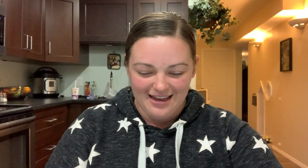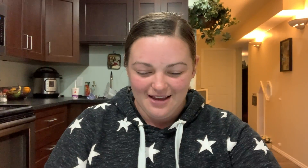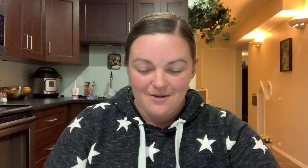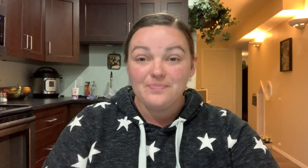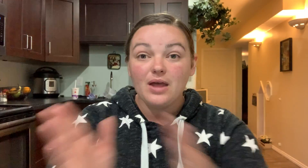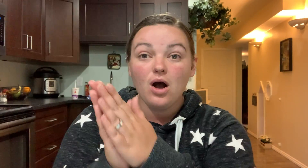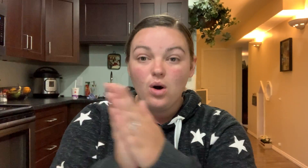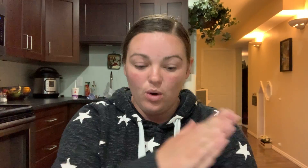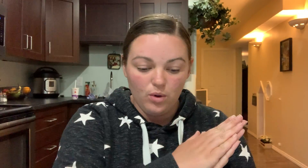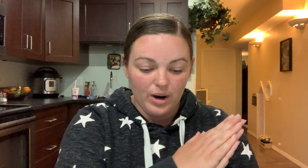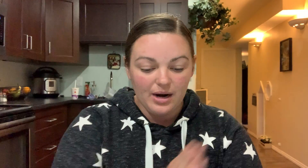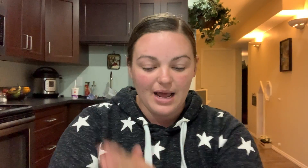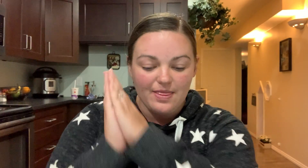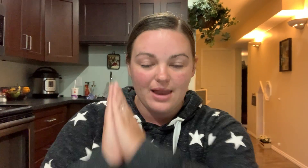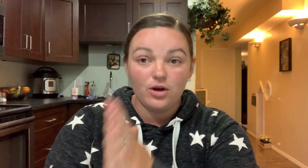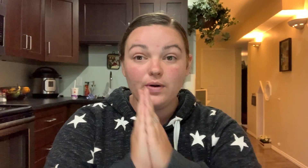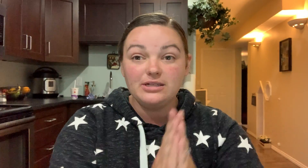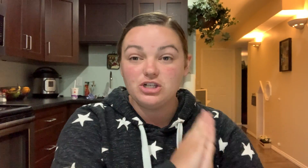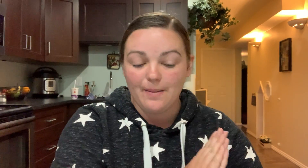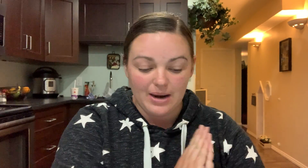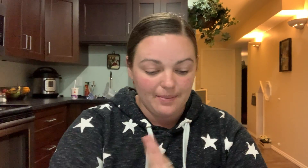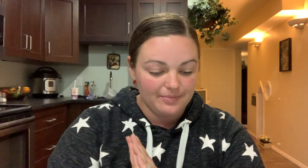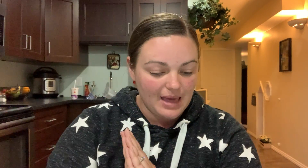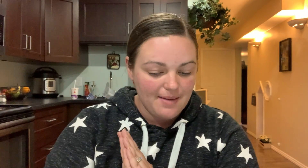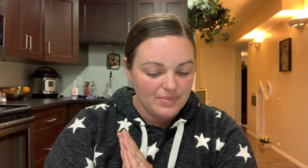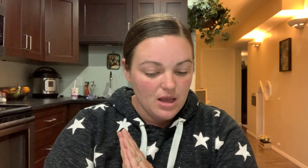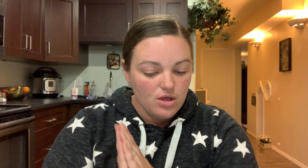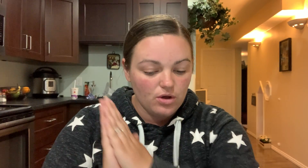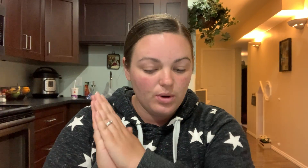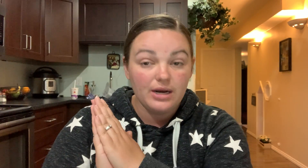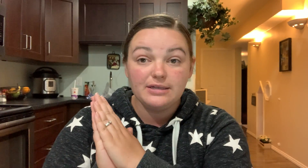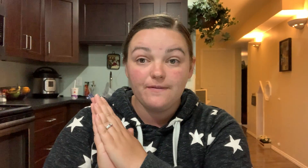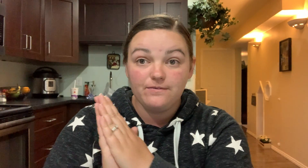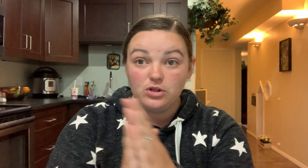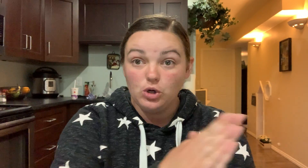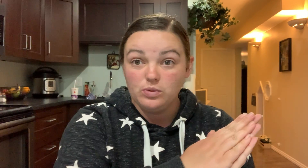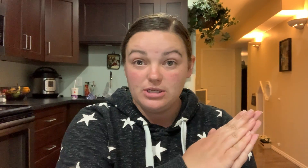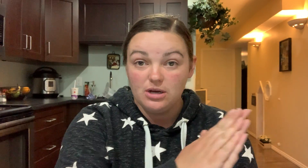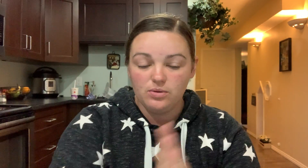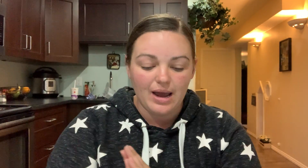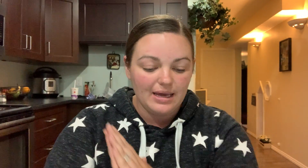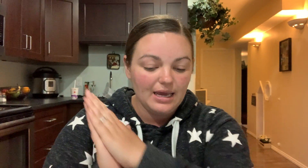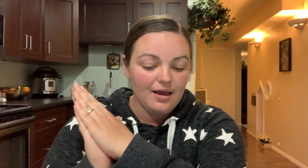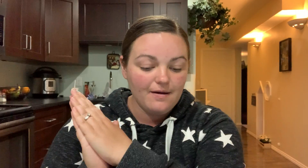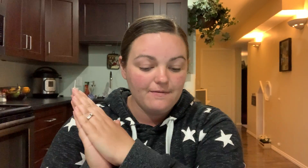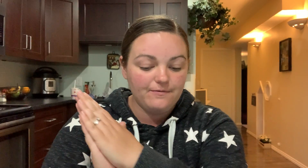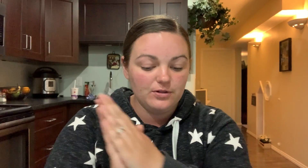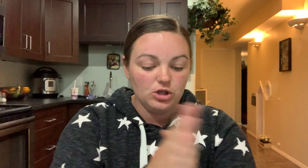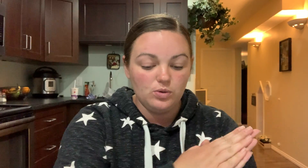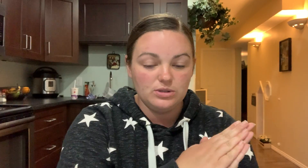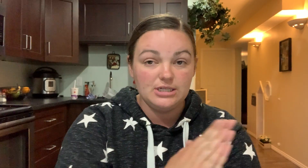a whole word and then you're going to chop it up okay, the word is flute ready? Flute.